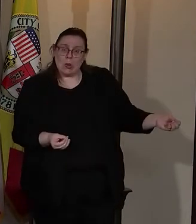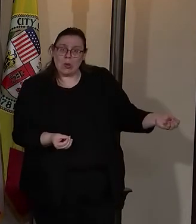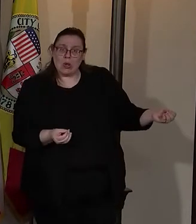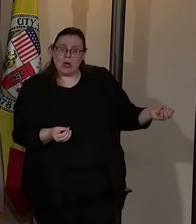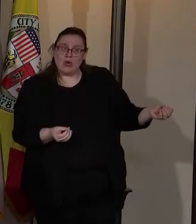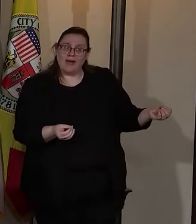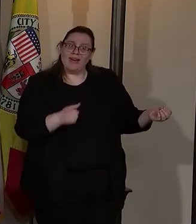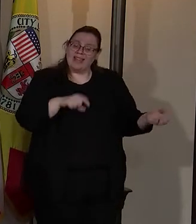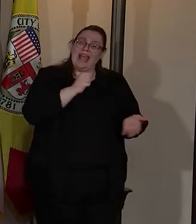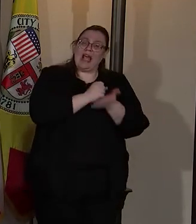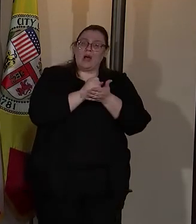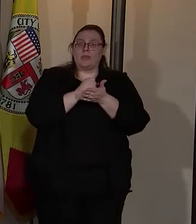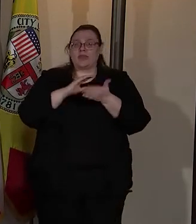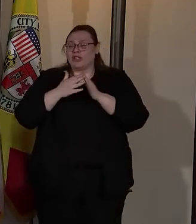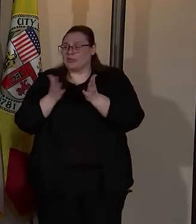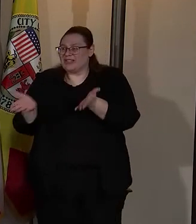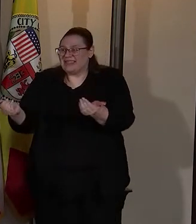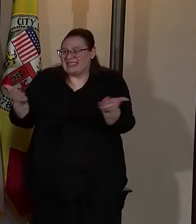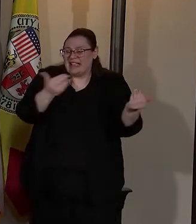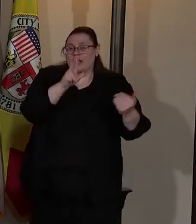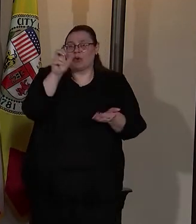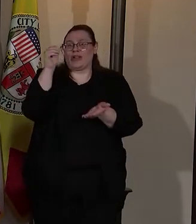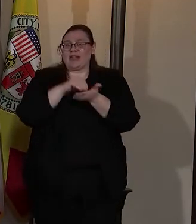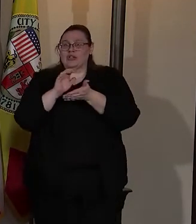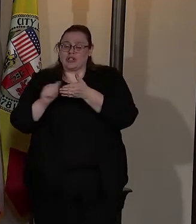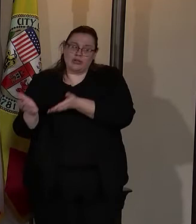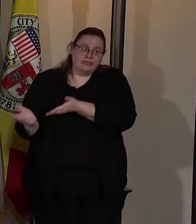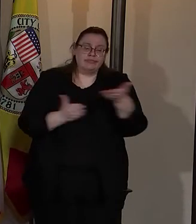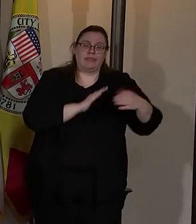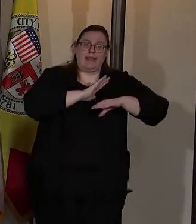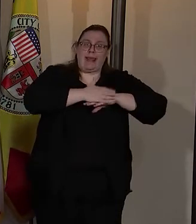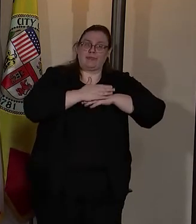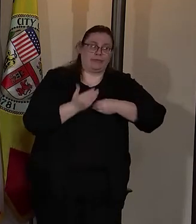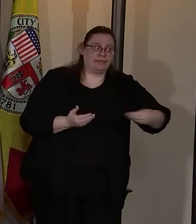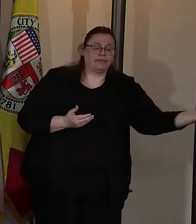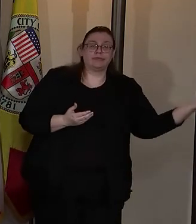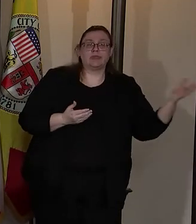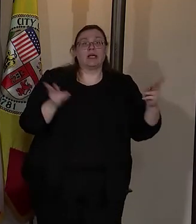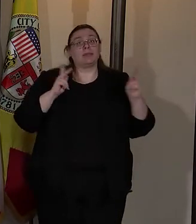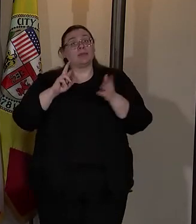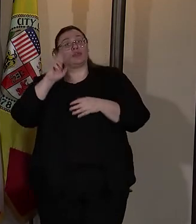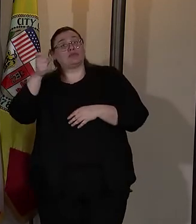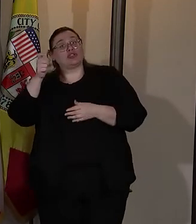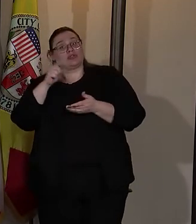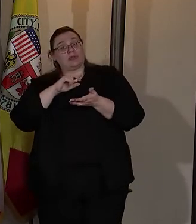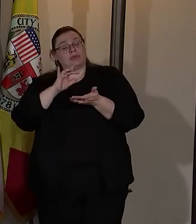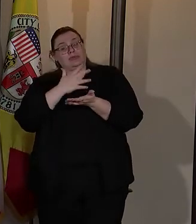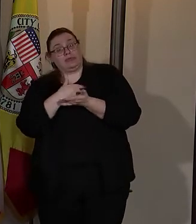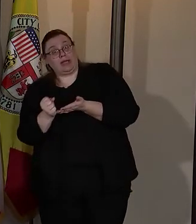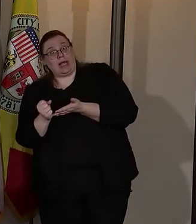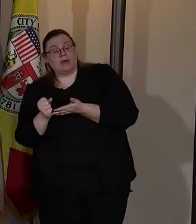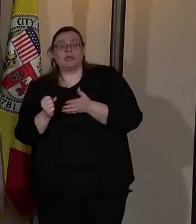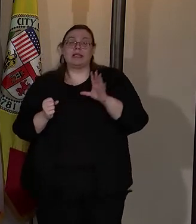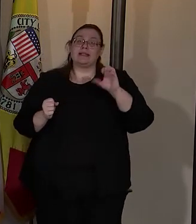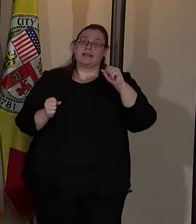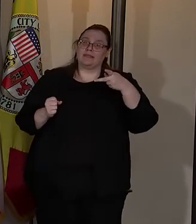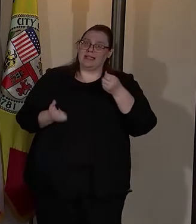they helped the community raise $300,000 and they brought laptops. When people's prescriptions run out, CSP helps